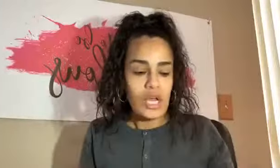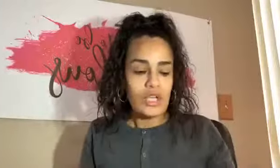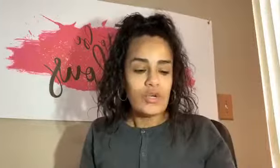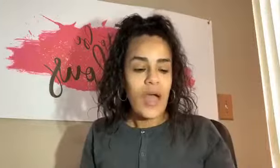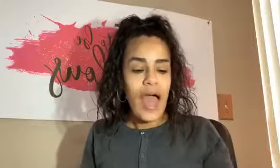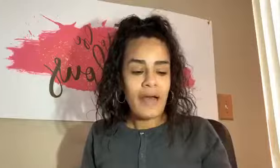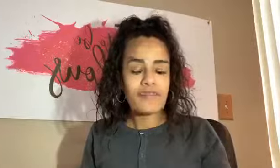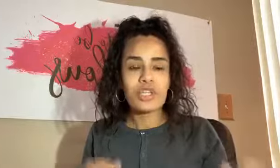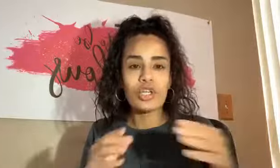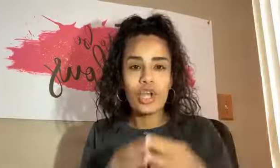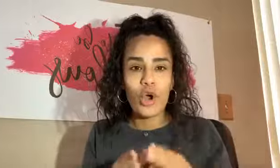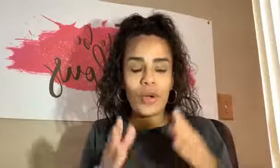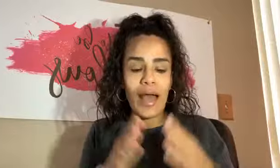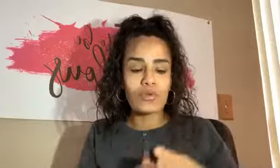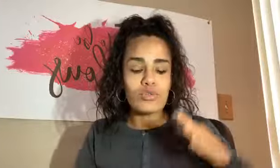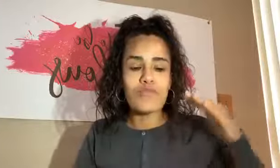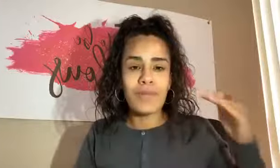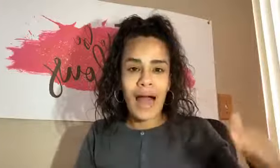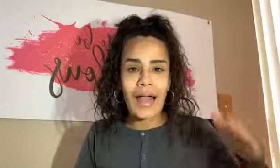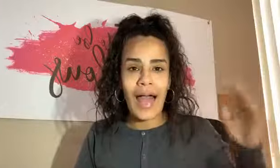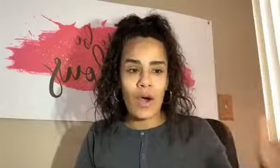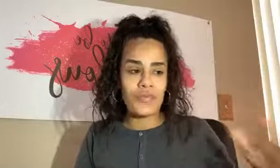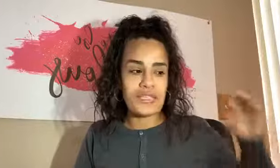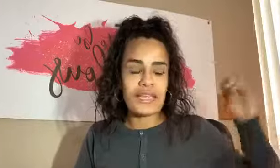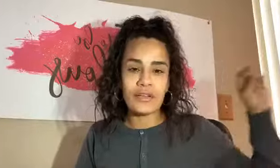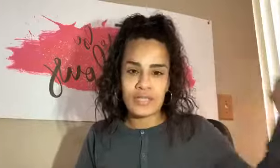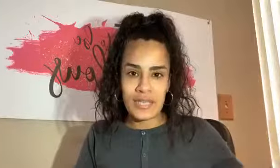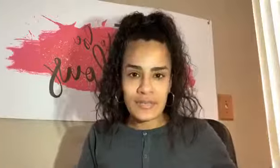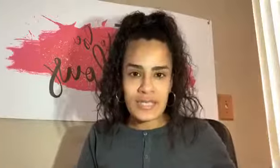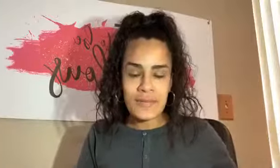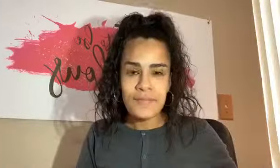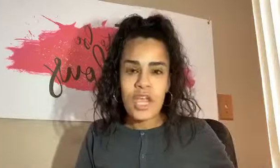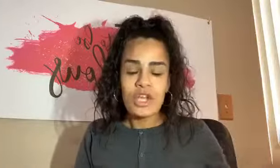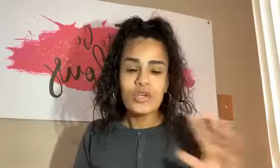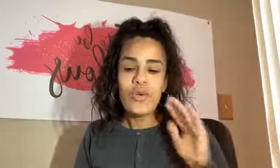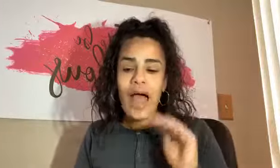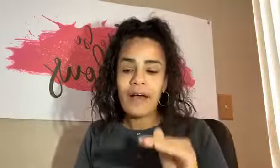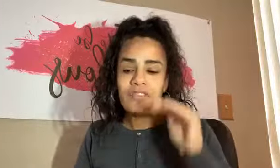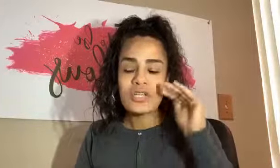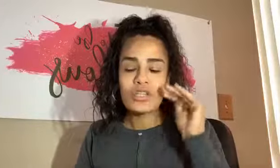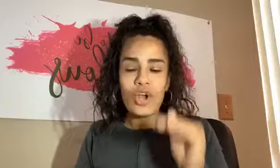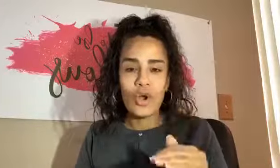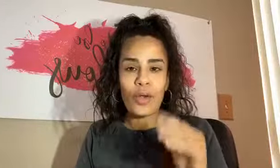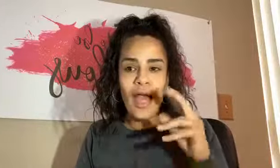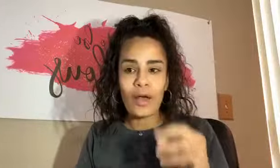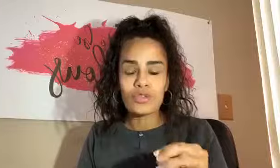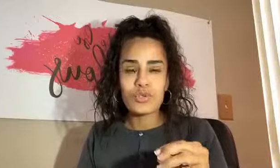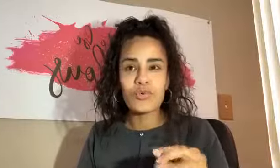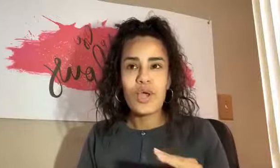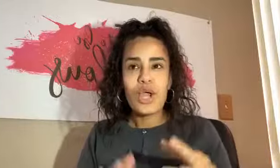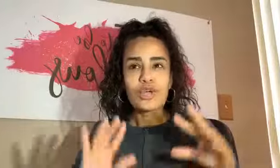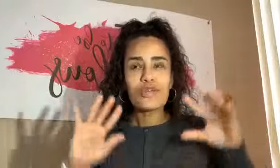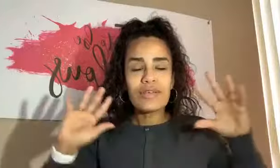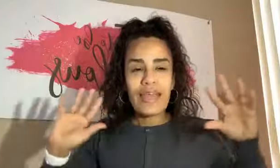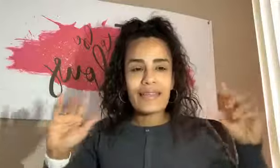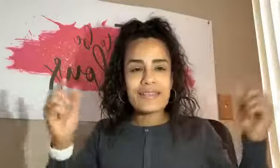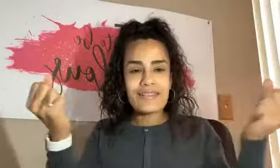You have to learn how to block out this negativity. You have to learn how to create this